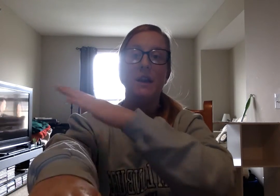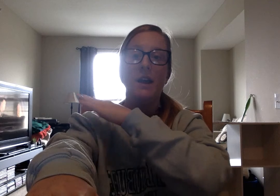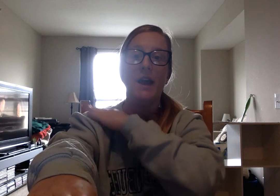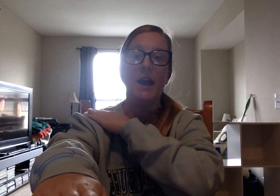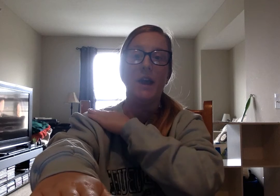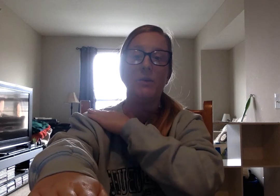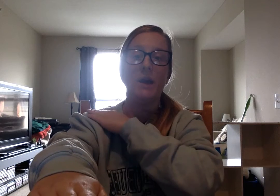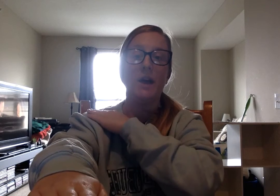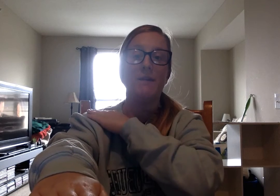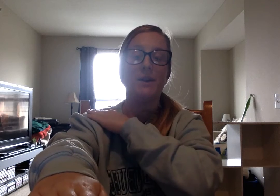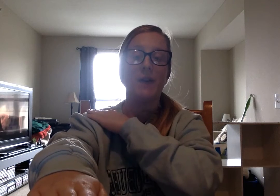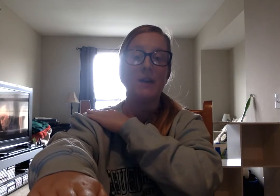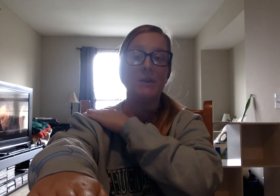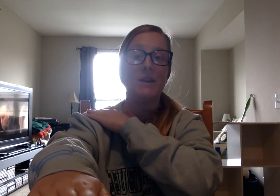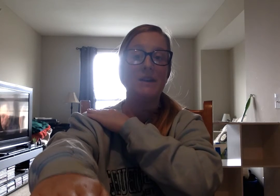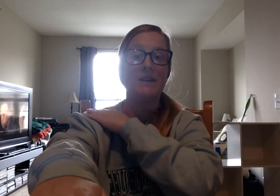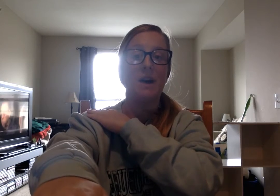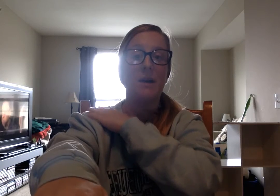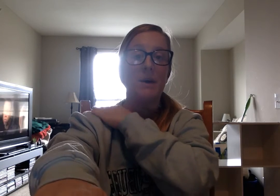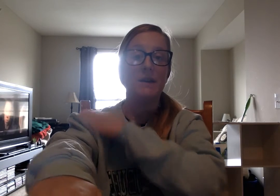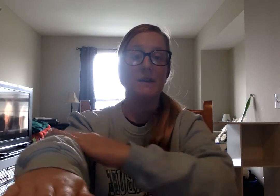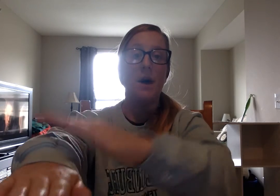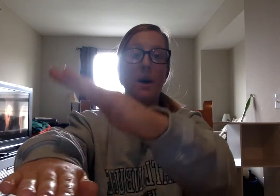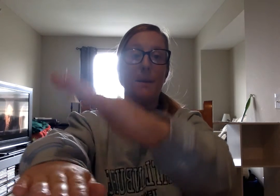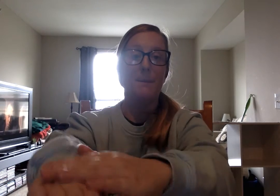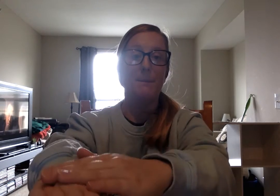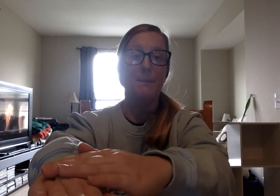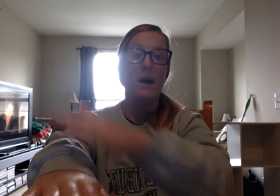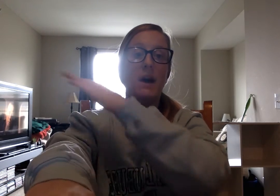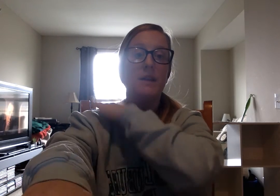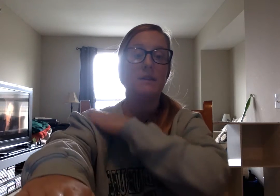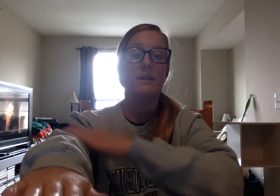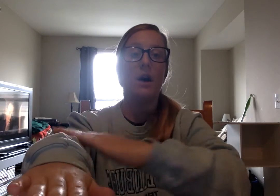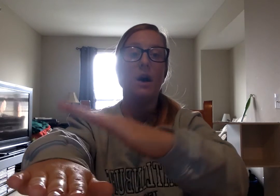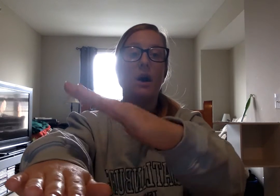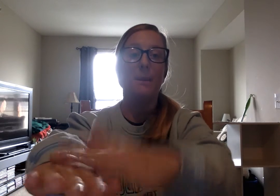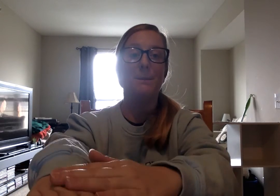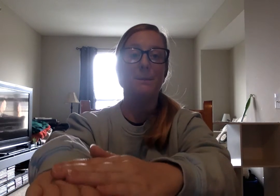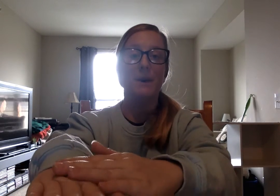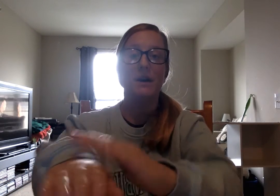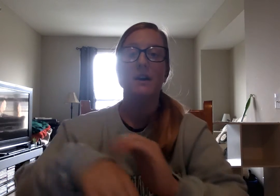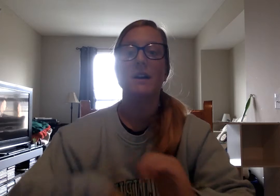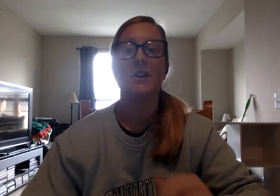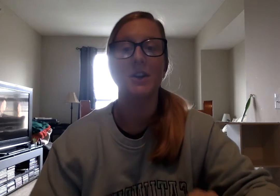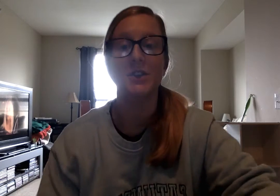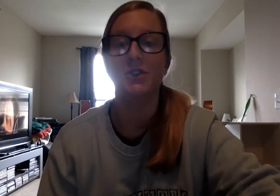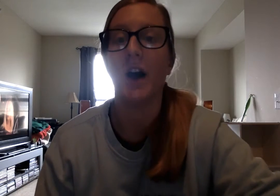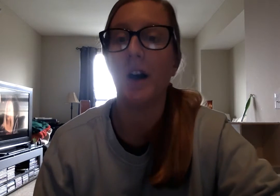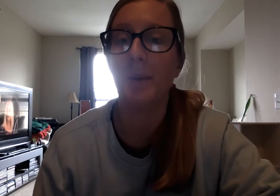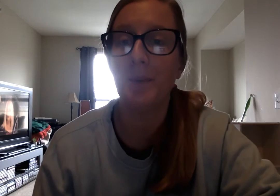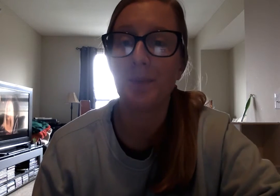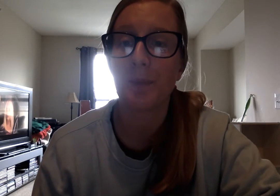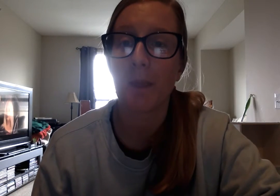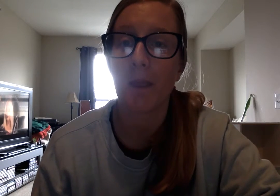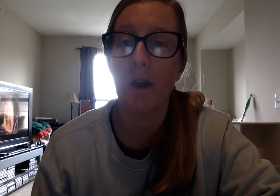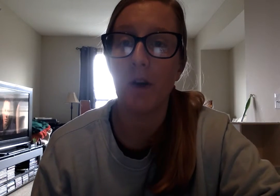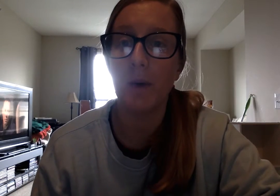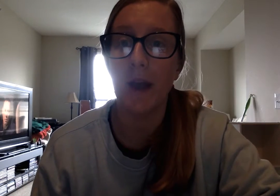And we have our last one is some. Some. Some. Some. Good job. Okay.